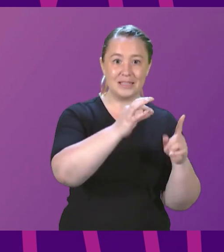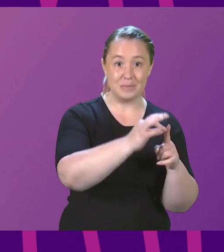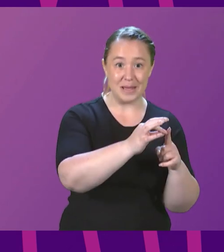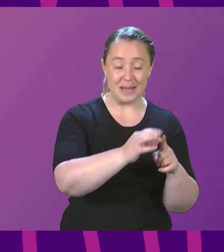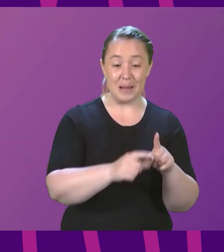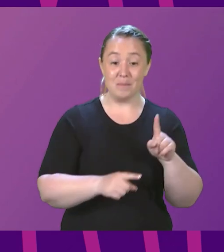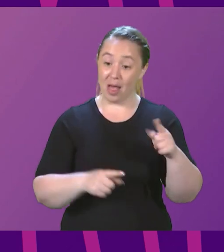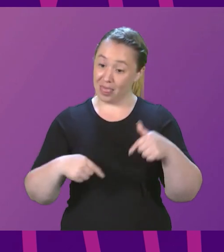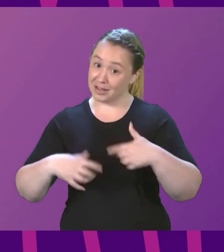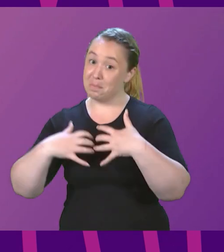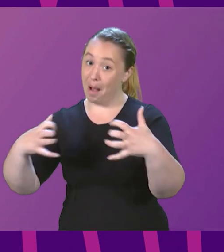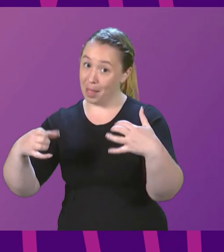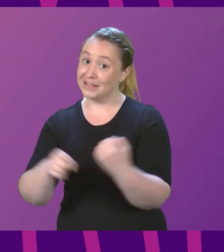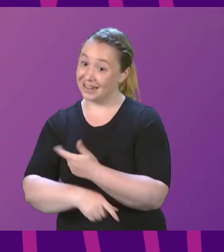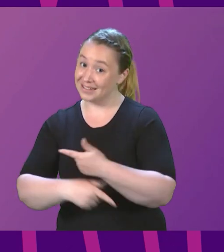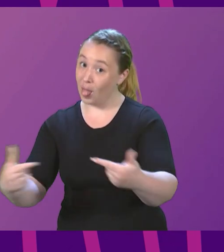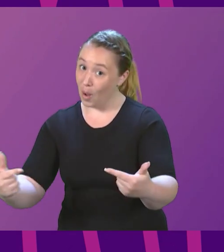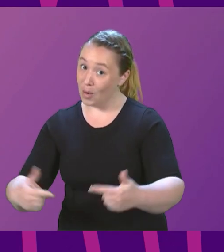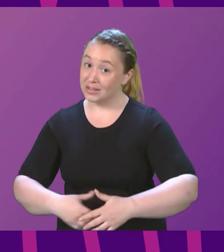parliament.